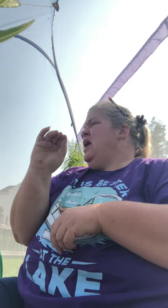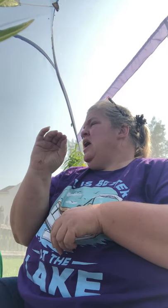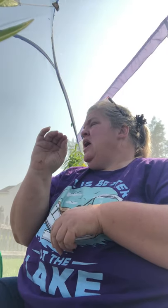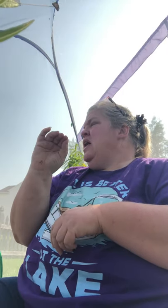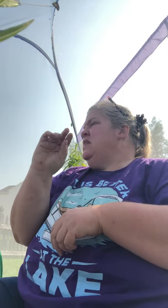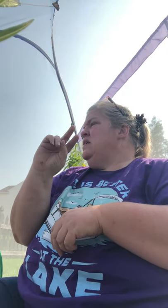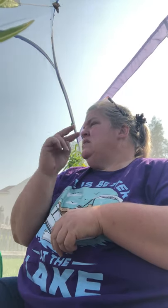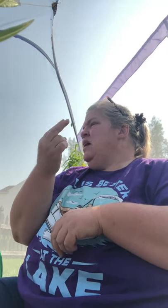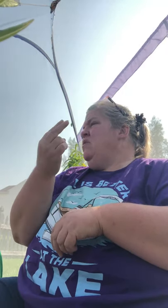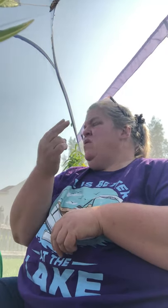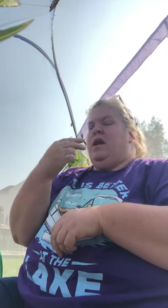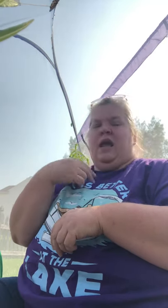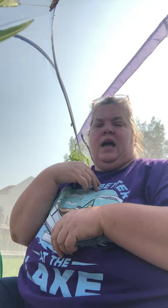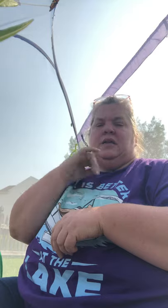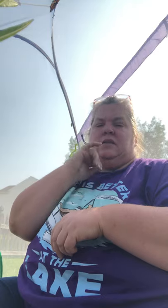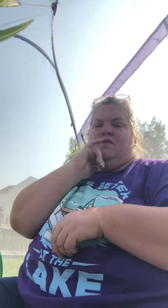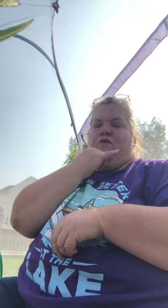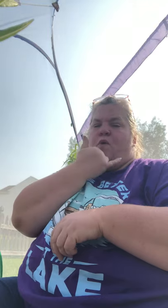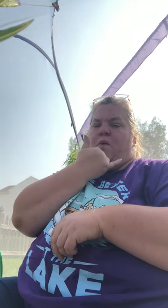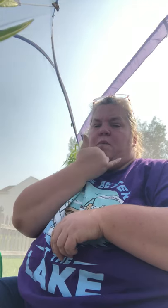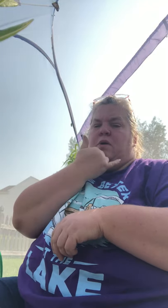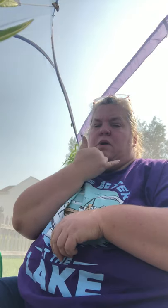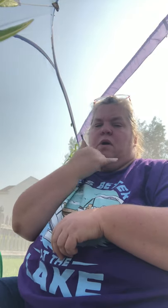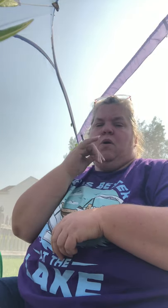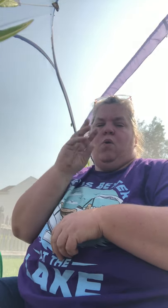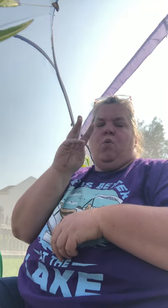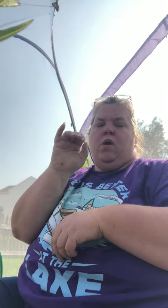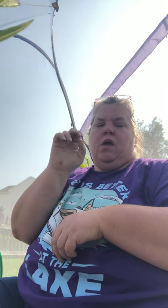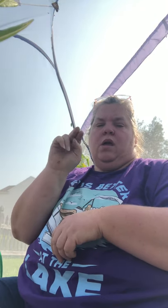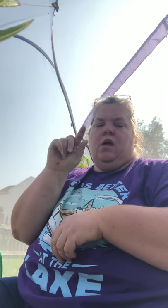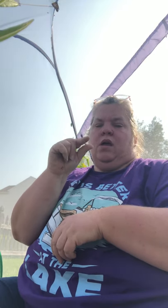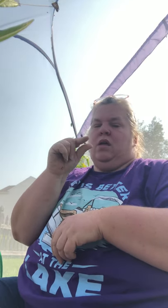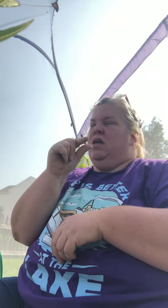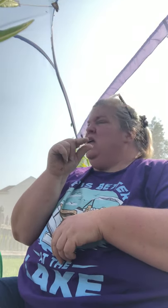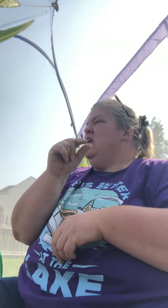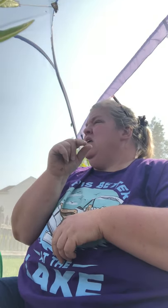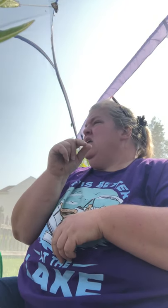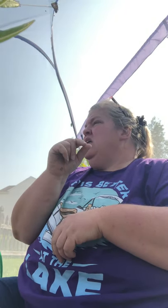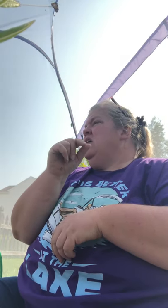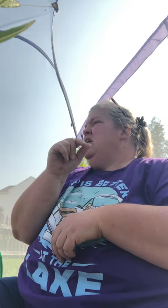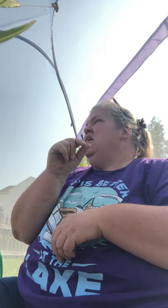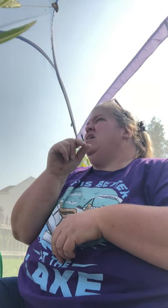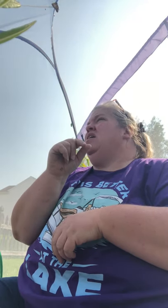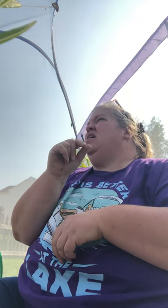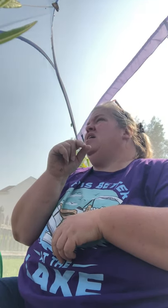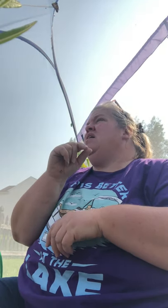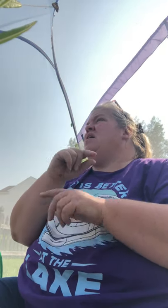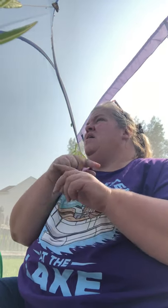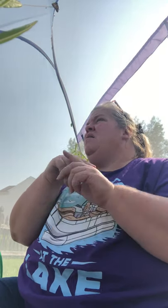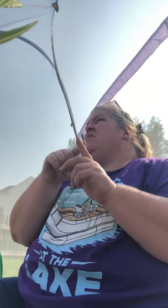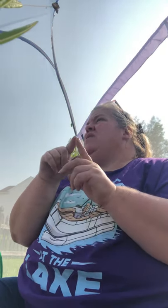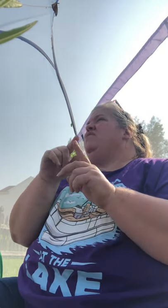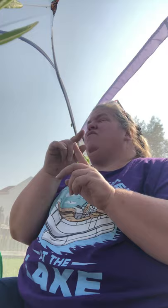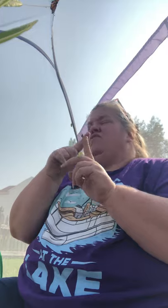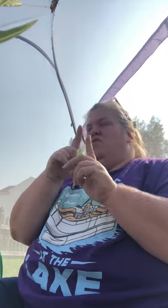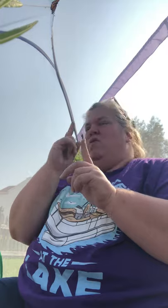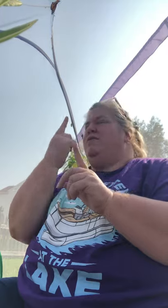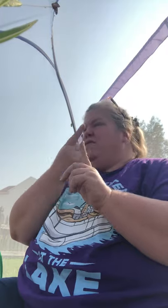the second one has a deformed wing but the one from